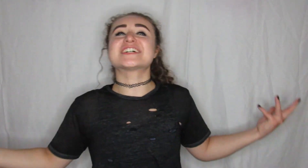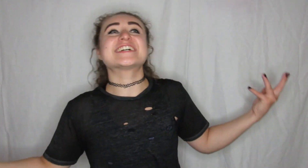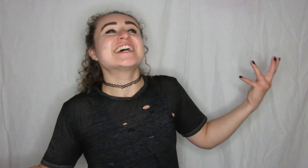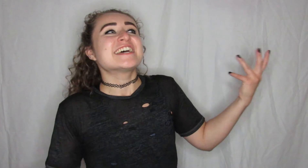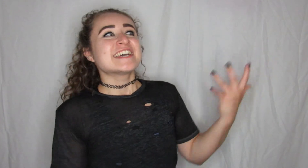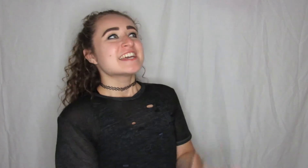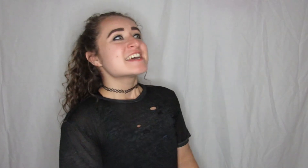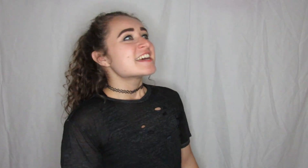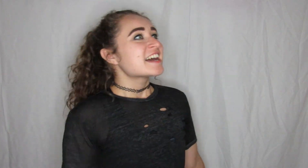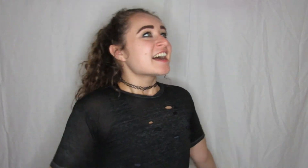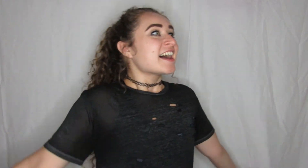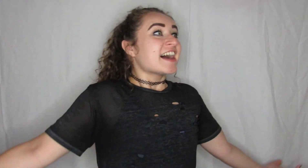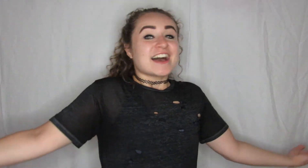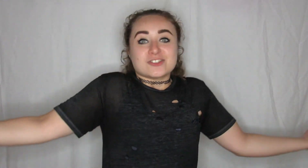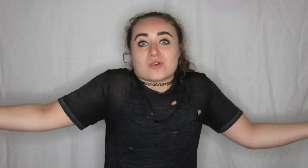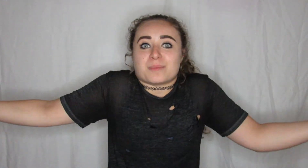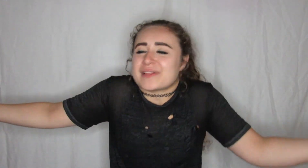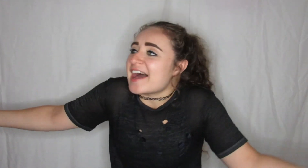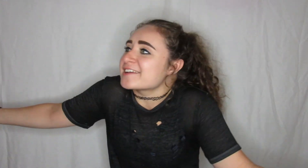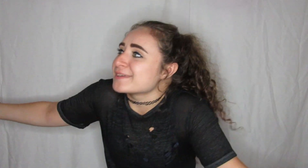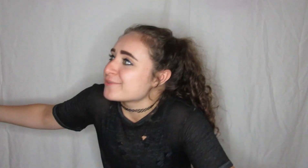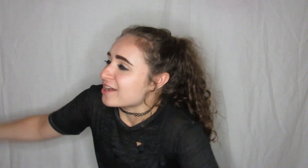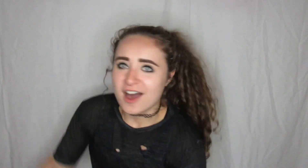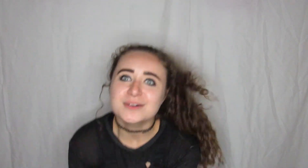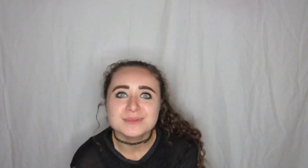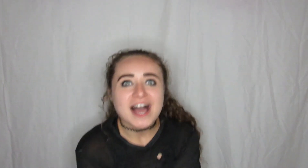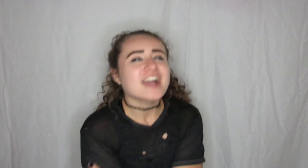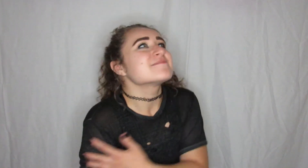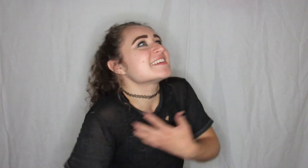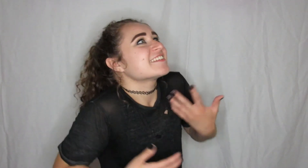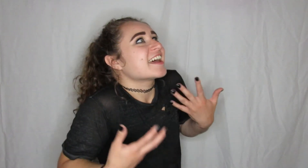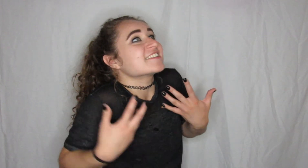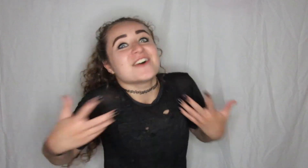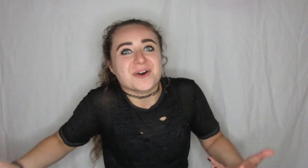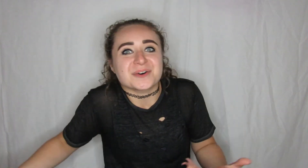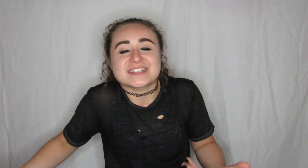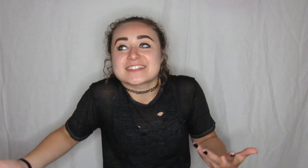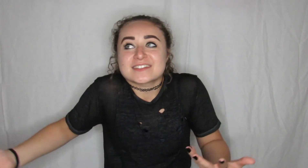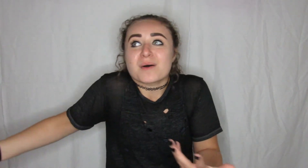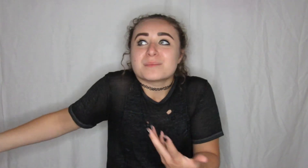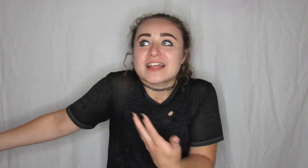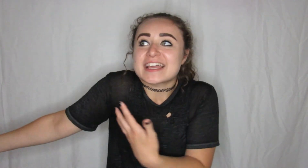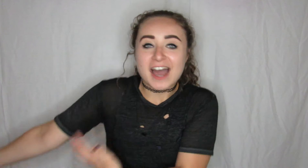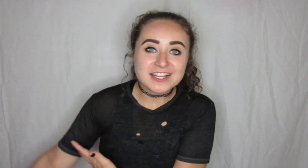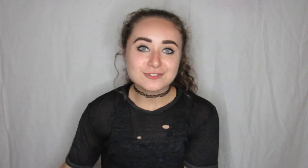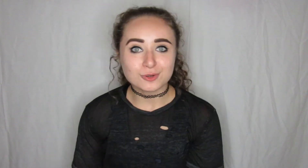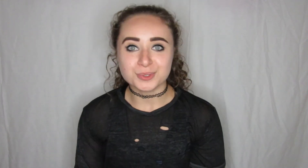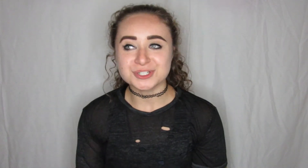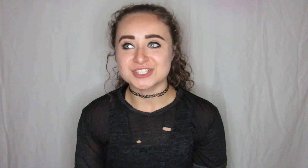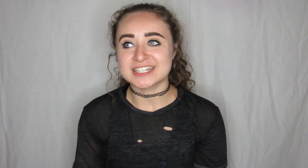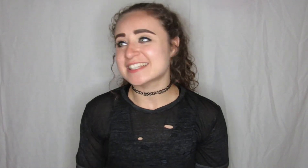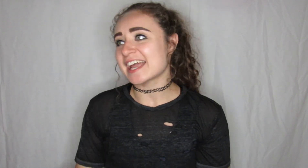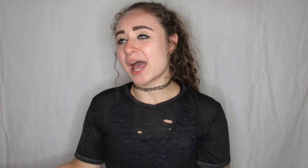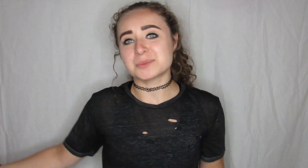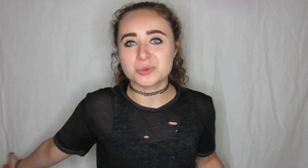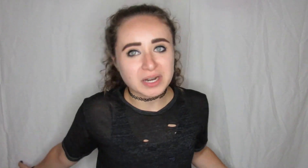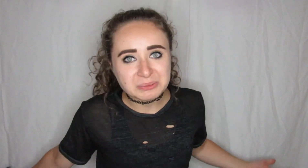you want to block me you want to unblock me like no this is some like high school bullshit like I'm 21